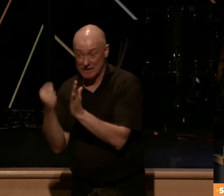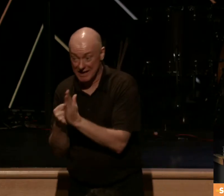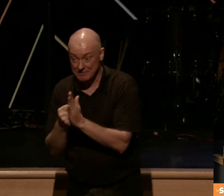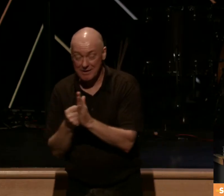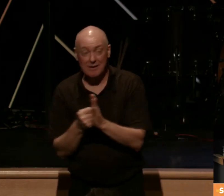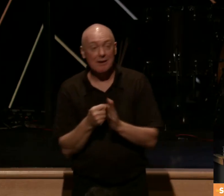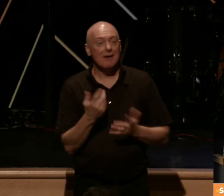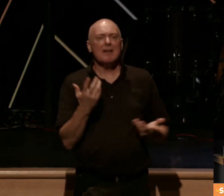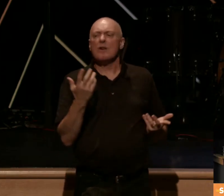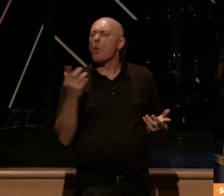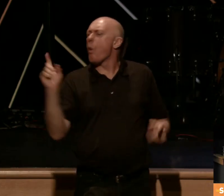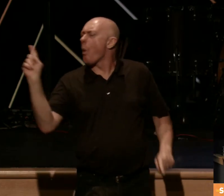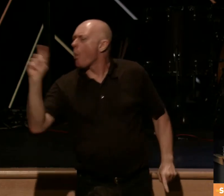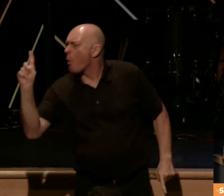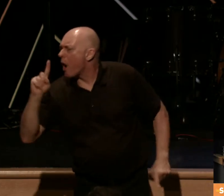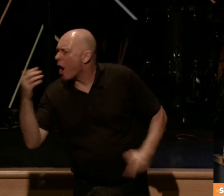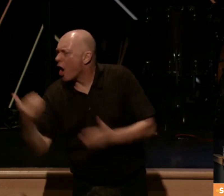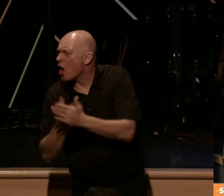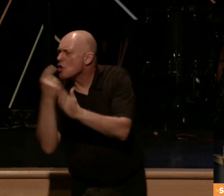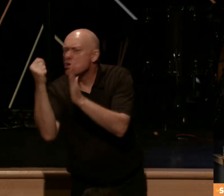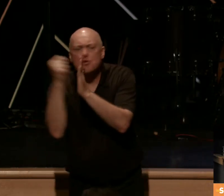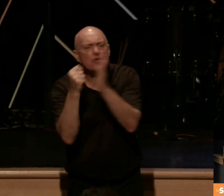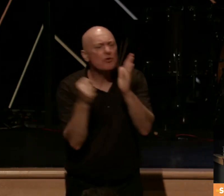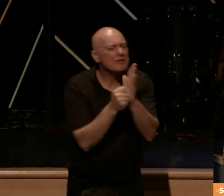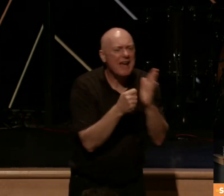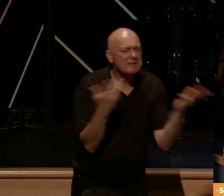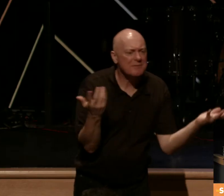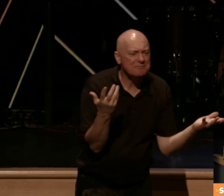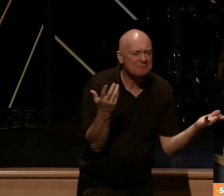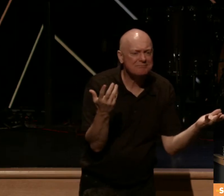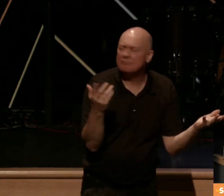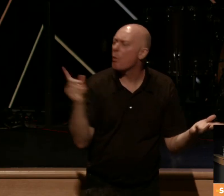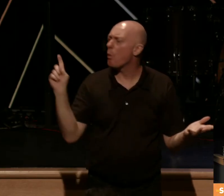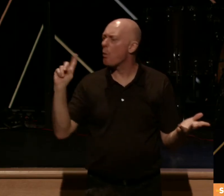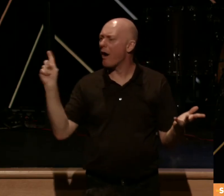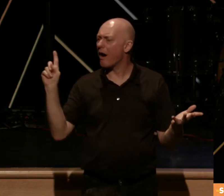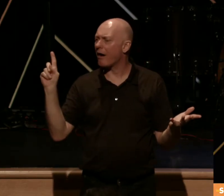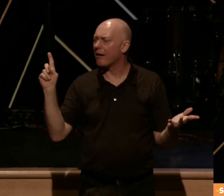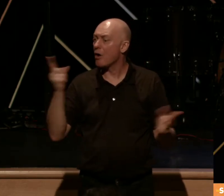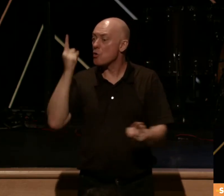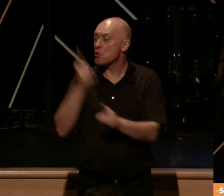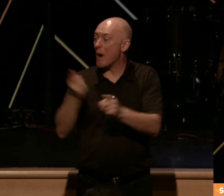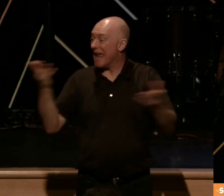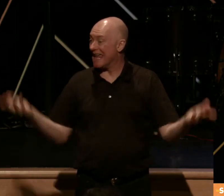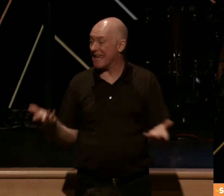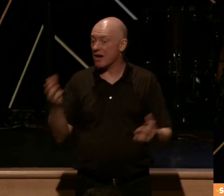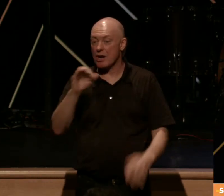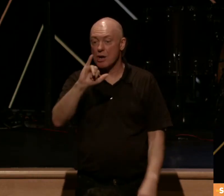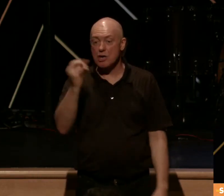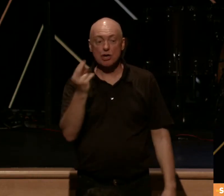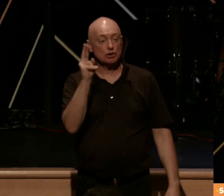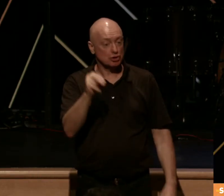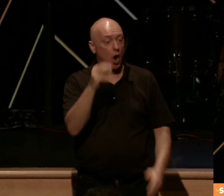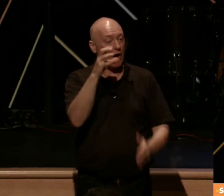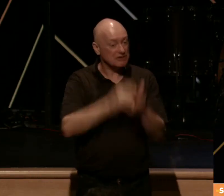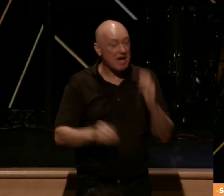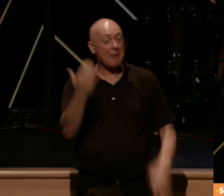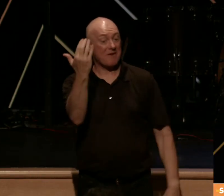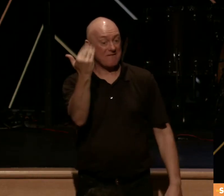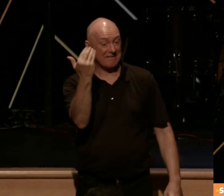New Testament to grab some foundational Start Here truth for our lives, it's right here in John chapter 15 verse